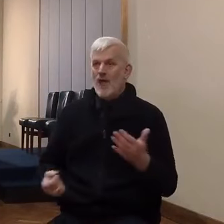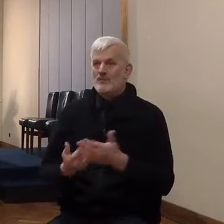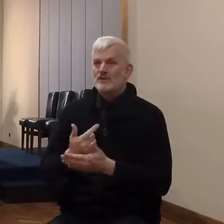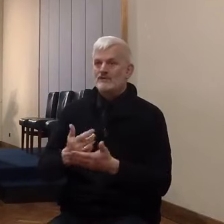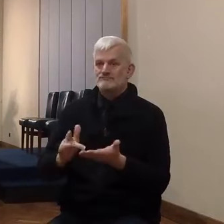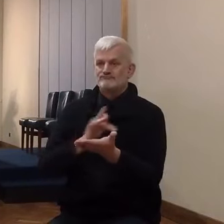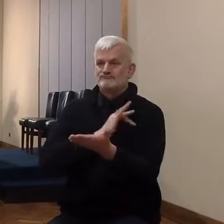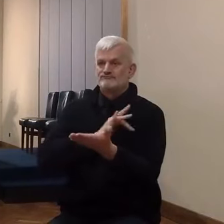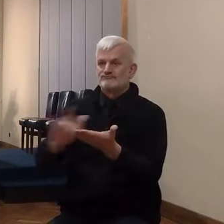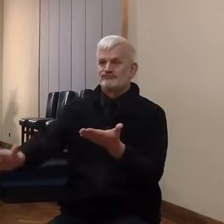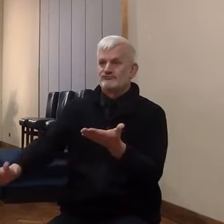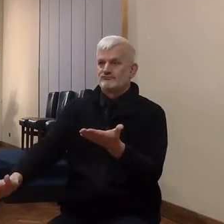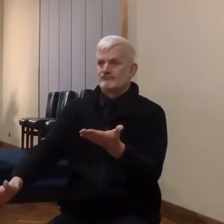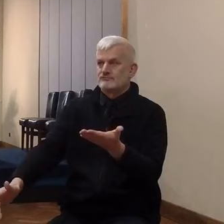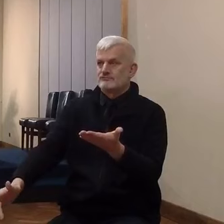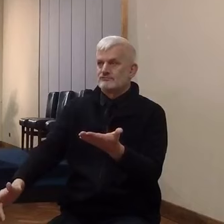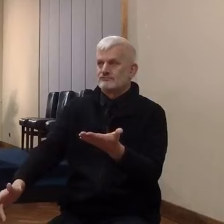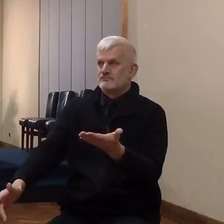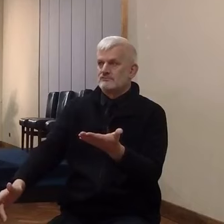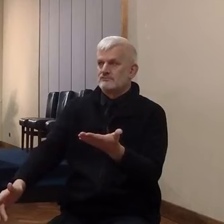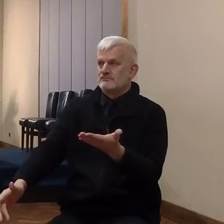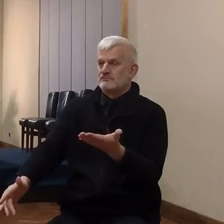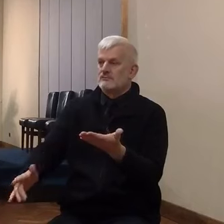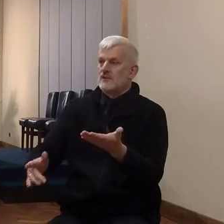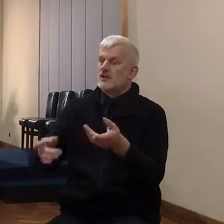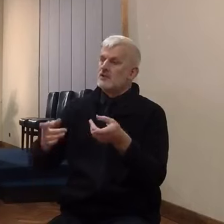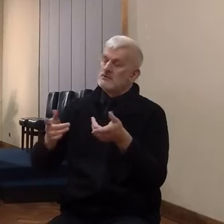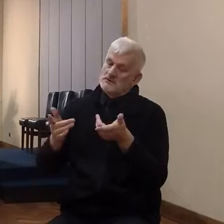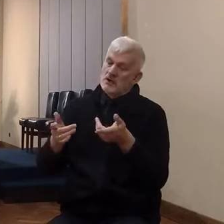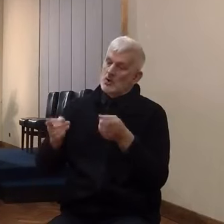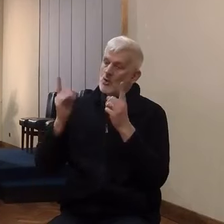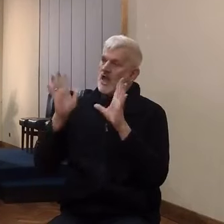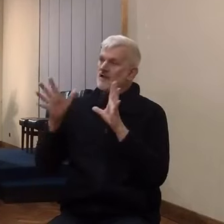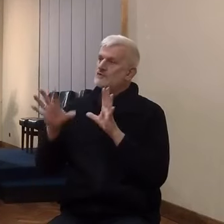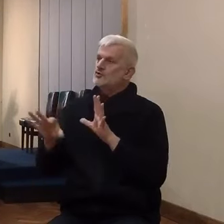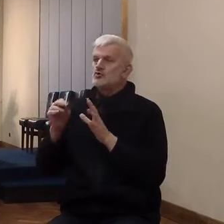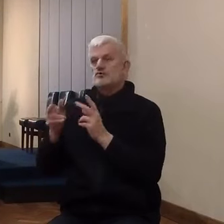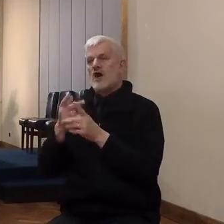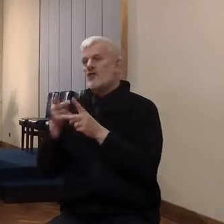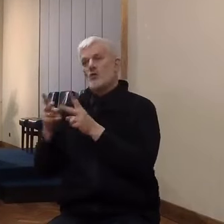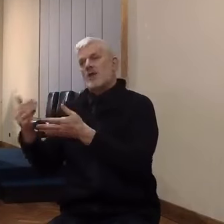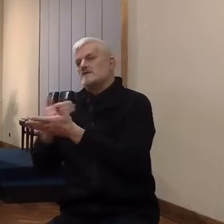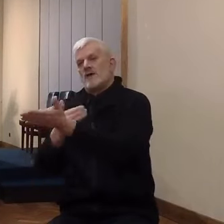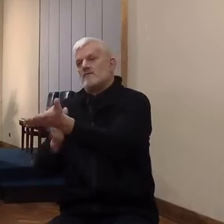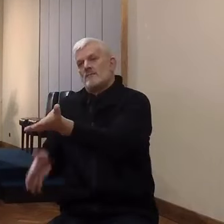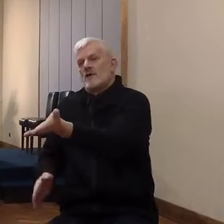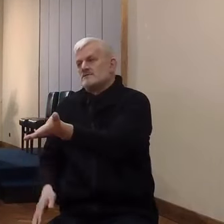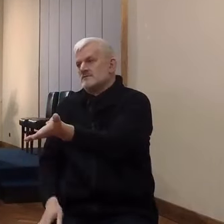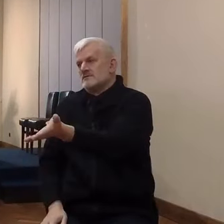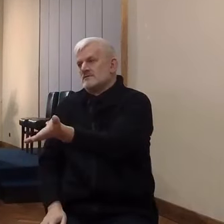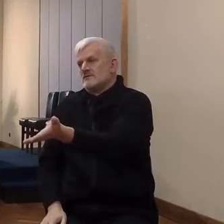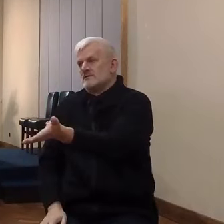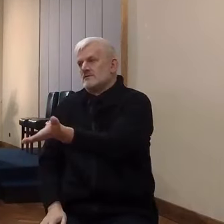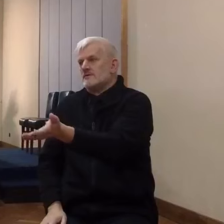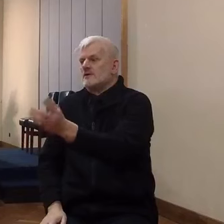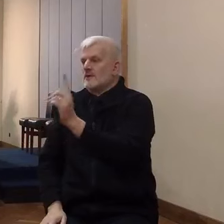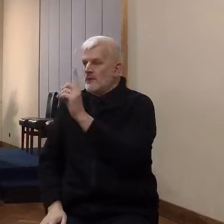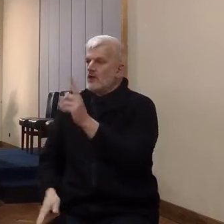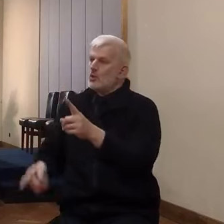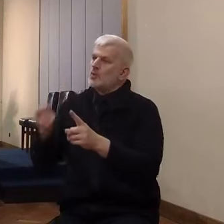other means chosen, presumably, by which Rhea was revealed. But it was the spies who